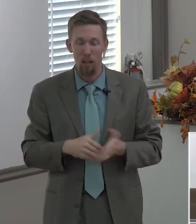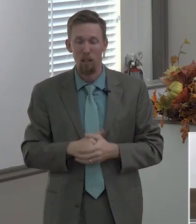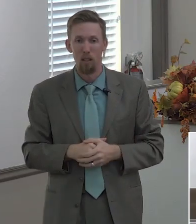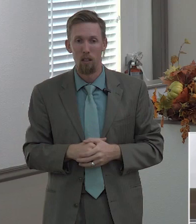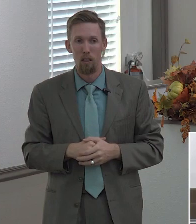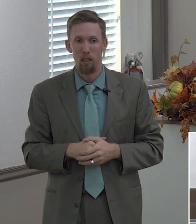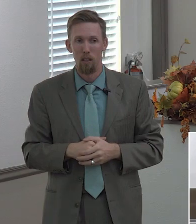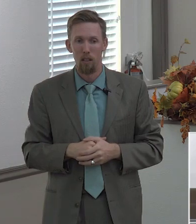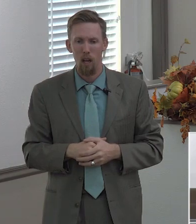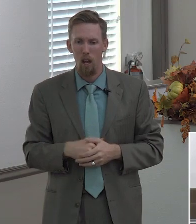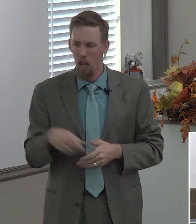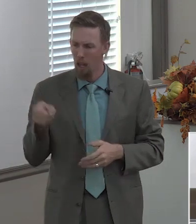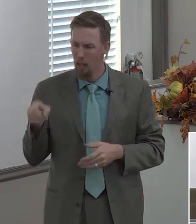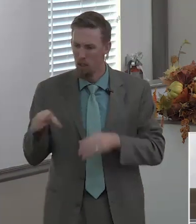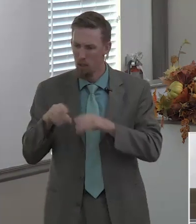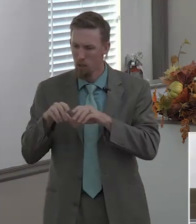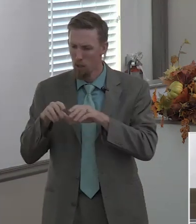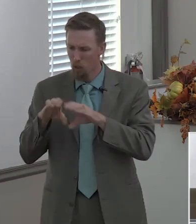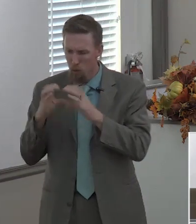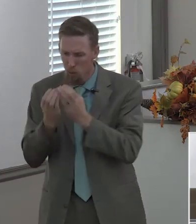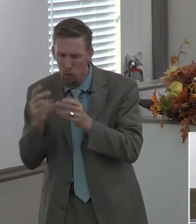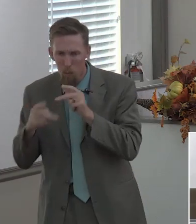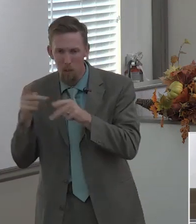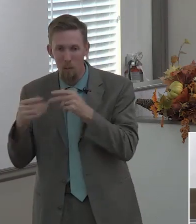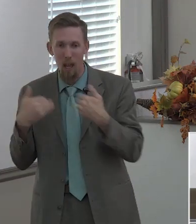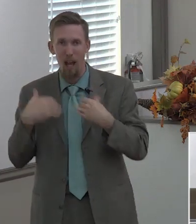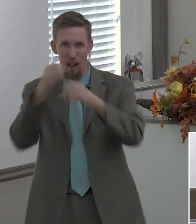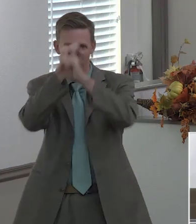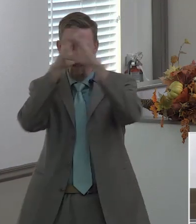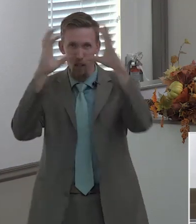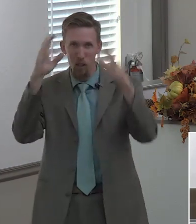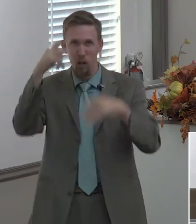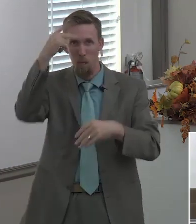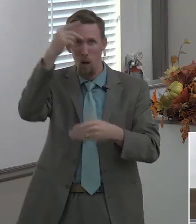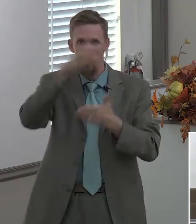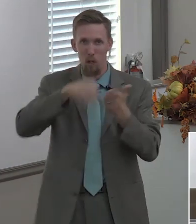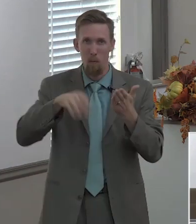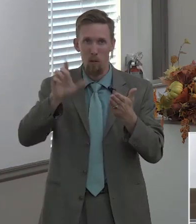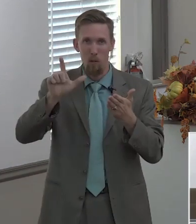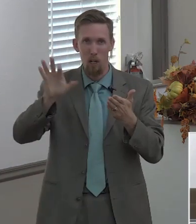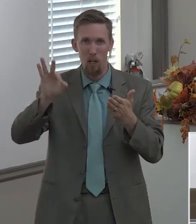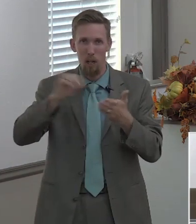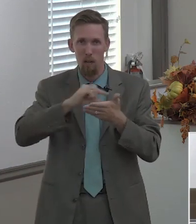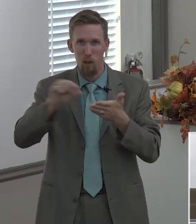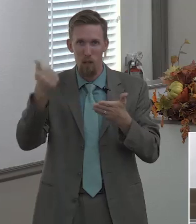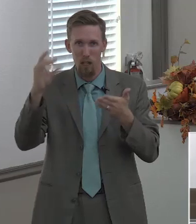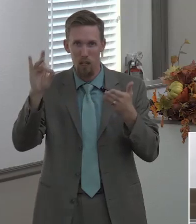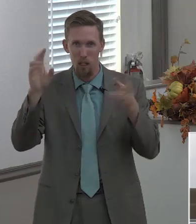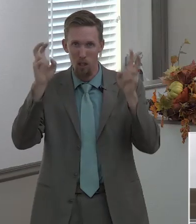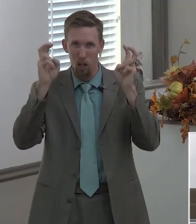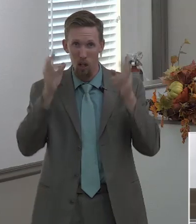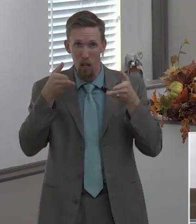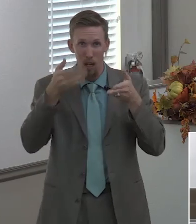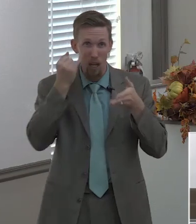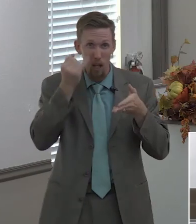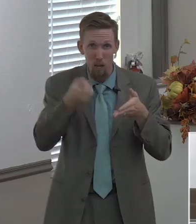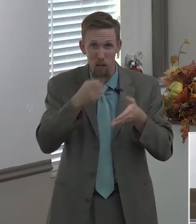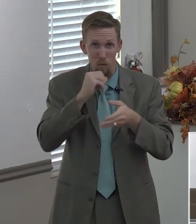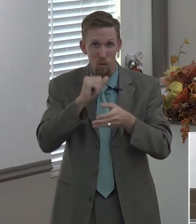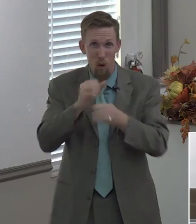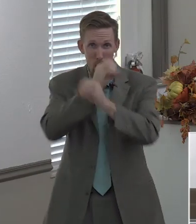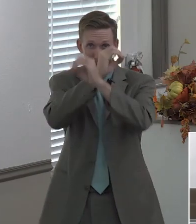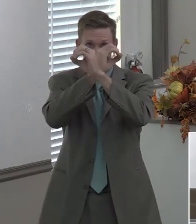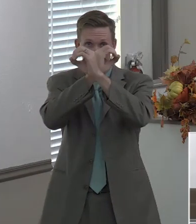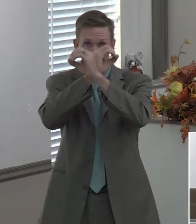these people they had a vision proverbs chapter 29 verse 18 says where there is no vision